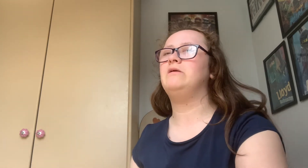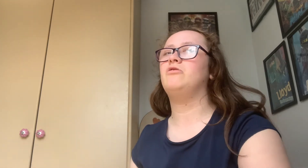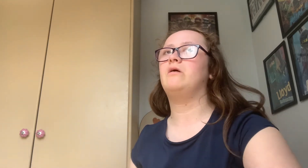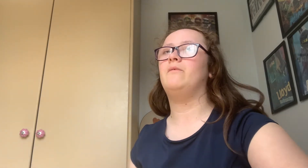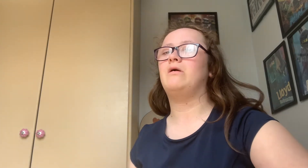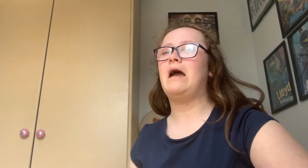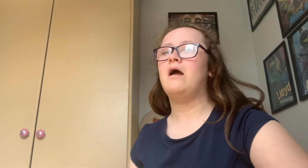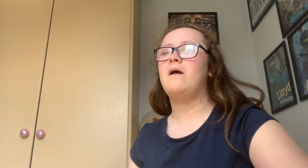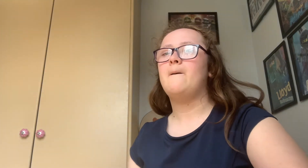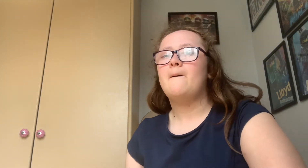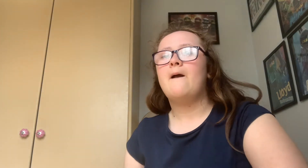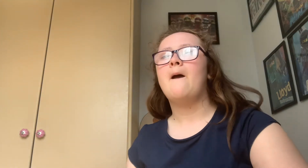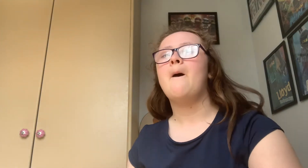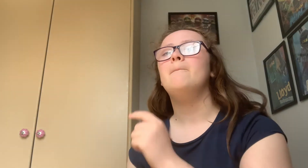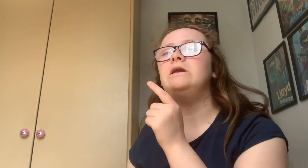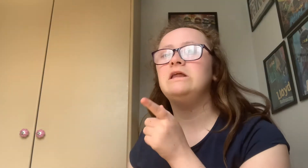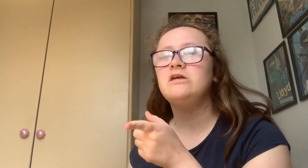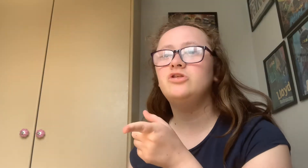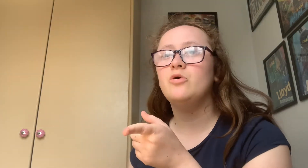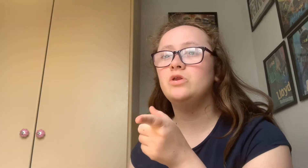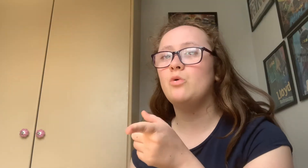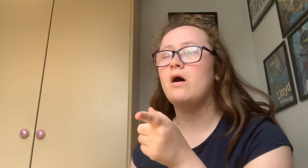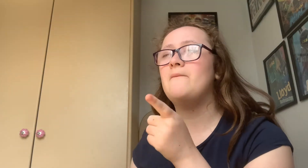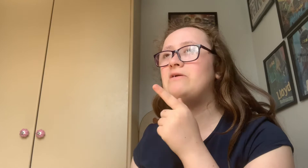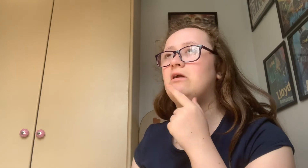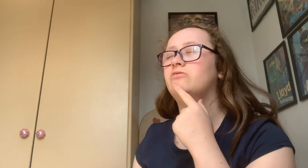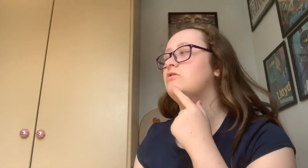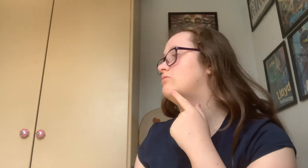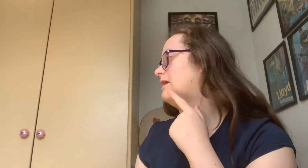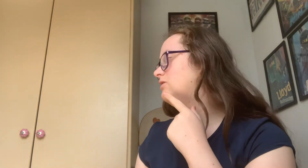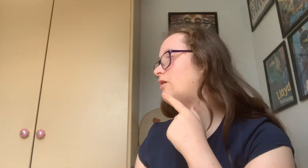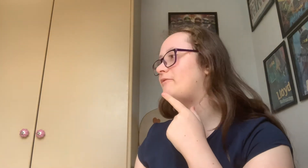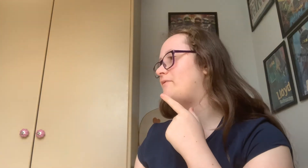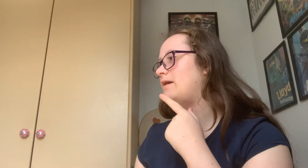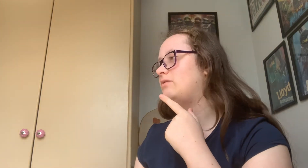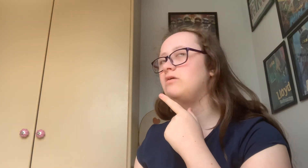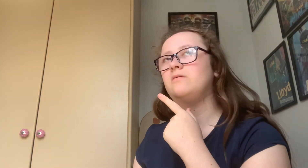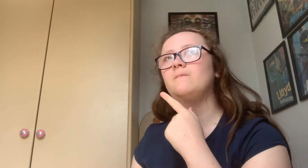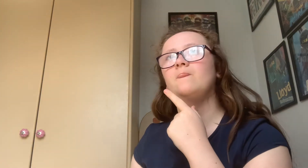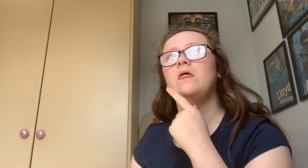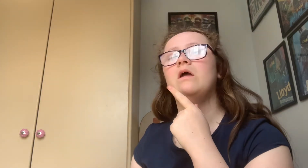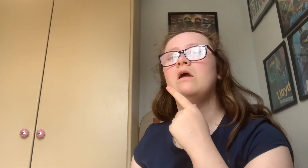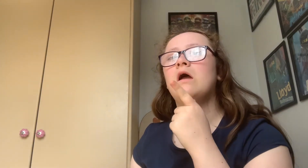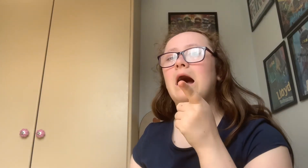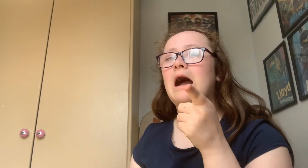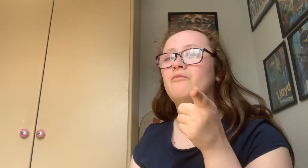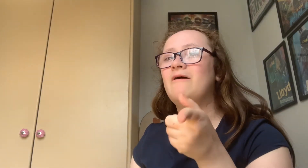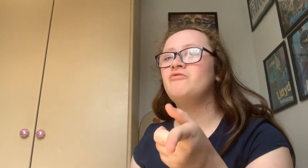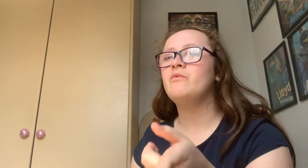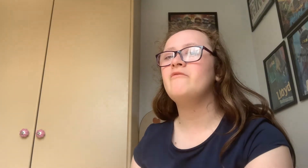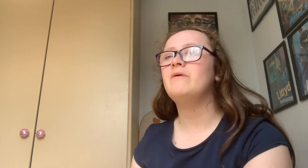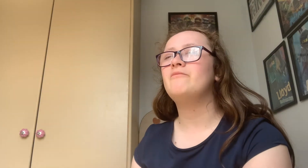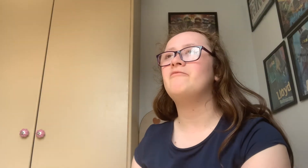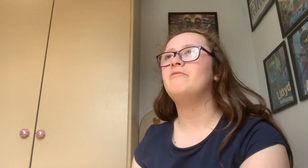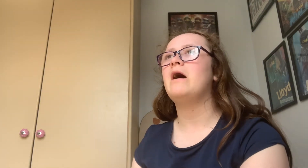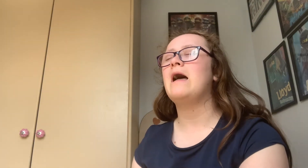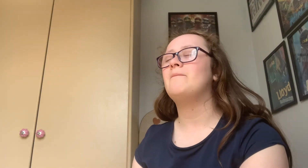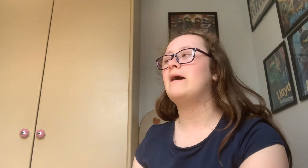made Toca Boca Please do a new update because I just had enough of it I went through with my brother and my